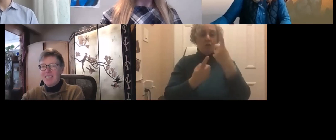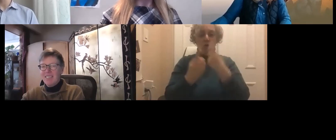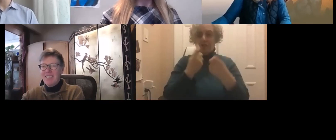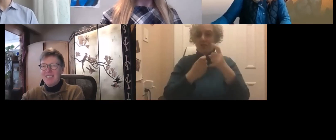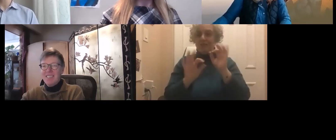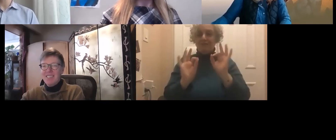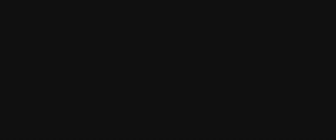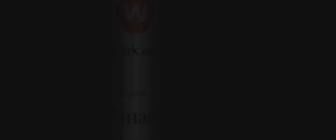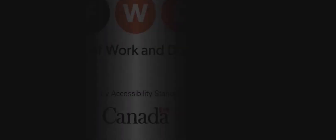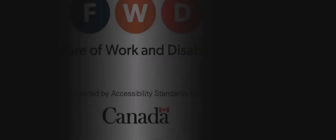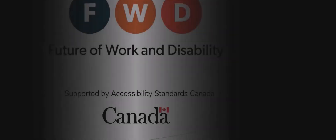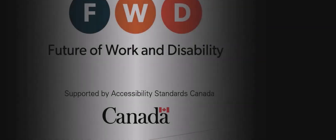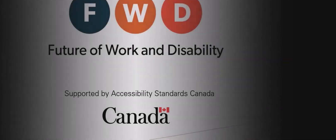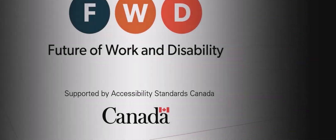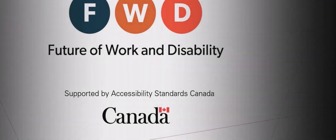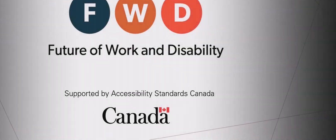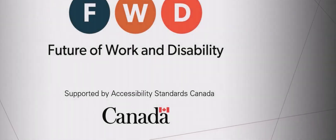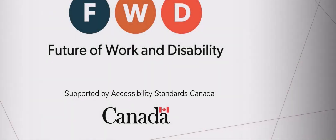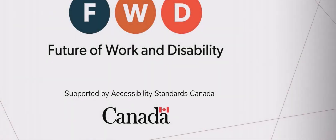thanks very much everyone.